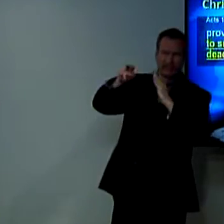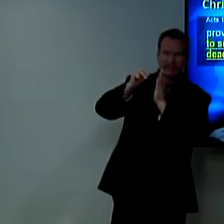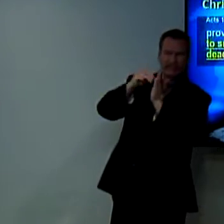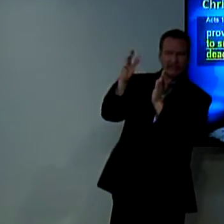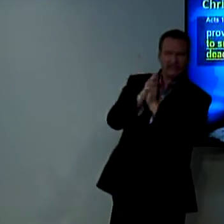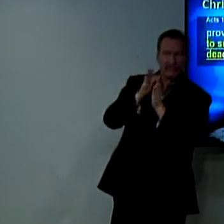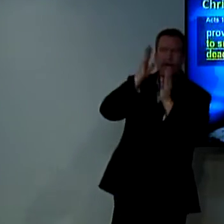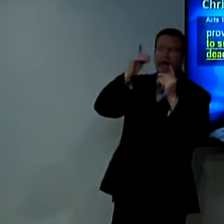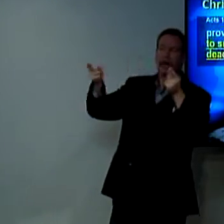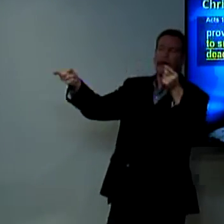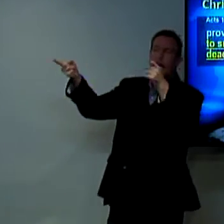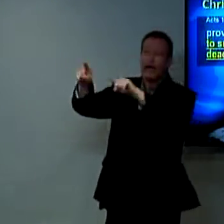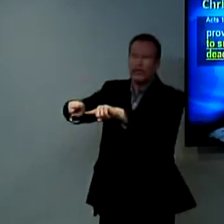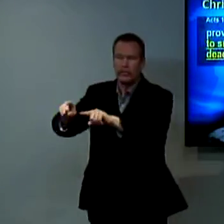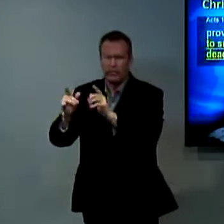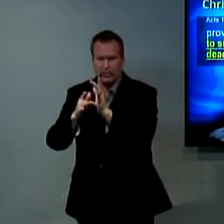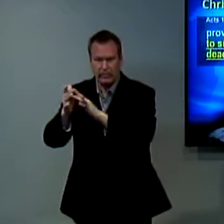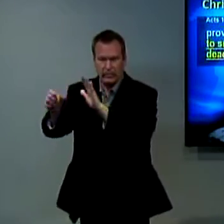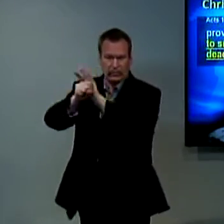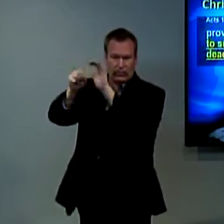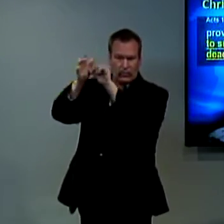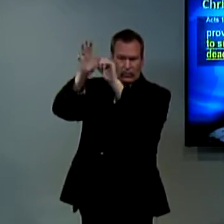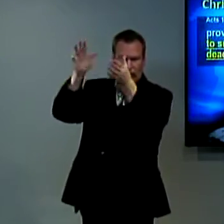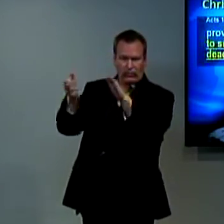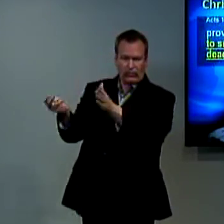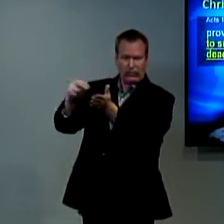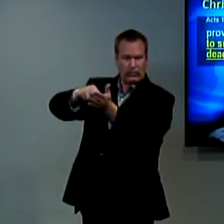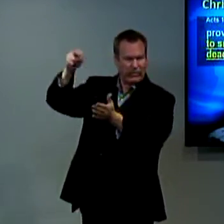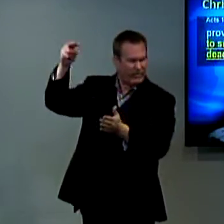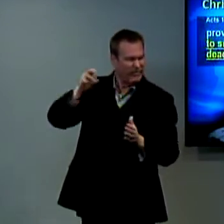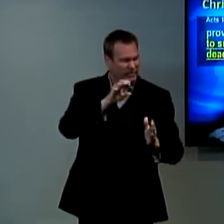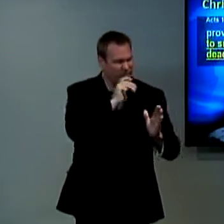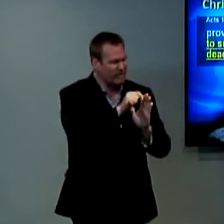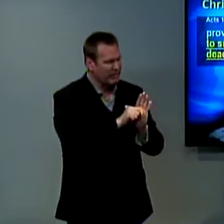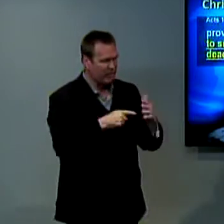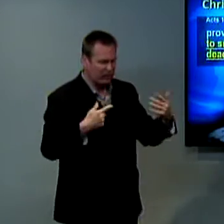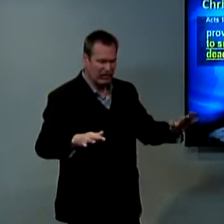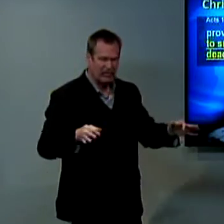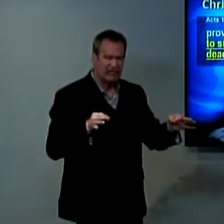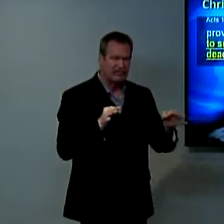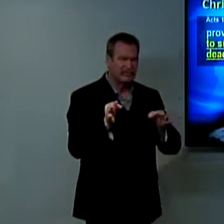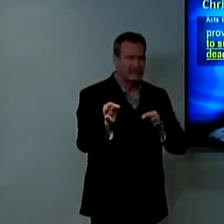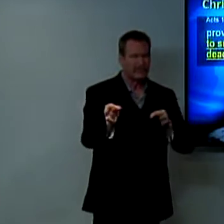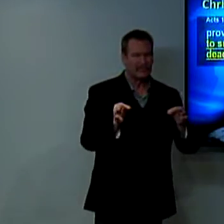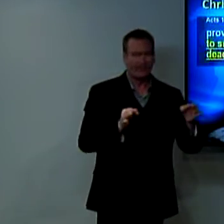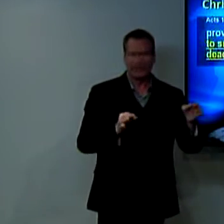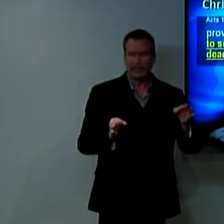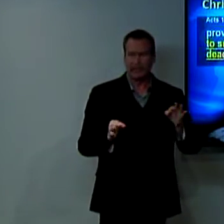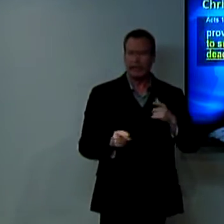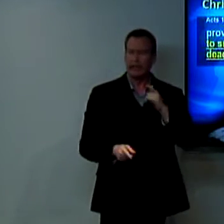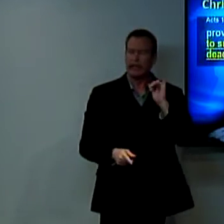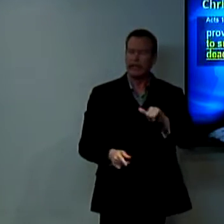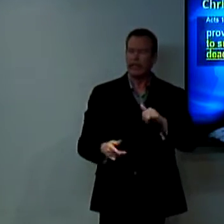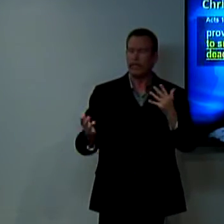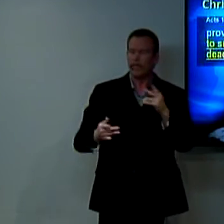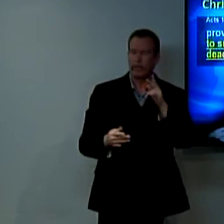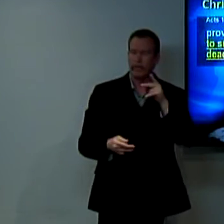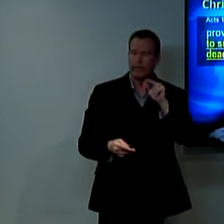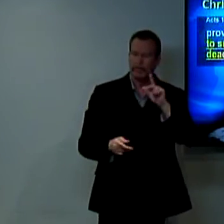between Isaiah and from the actual happening of Christ dying on the cross and rising again so Paul explained this